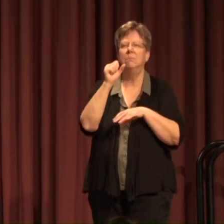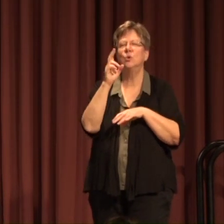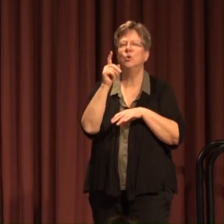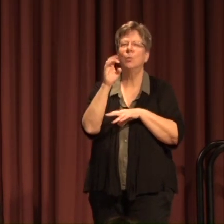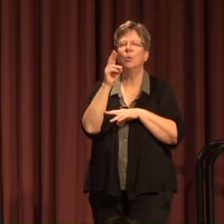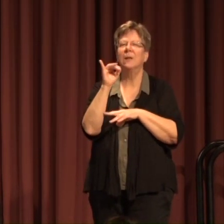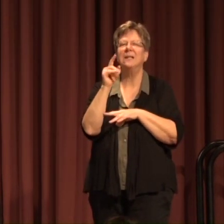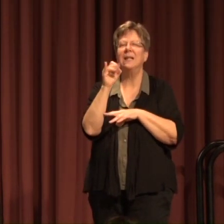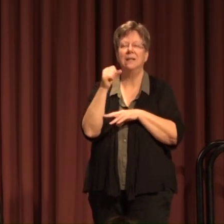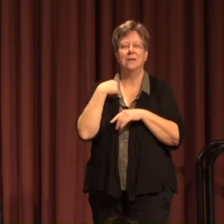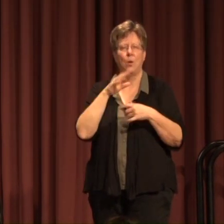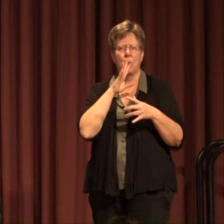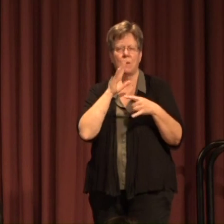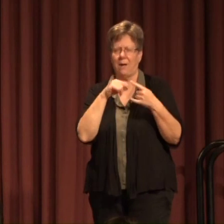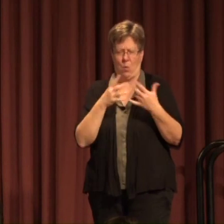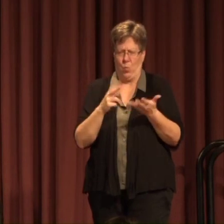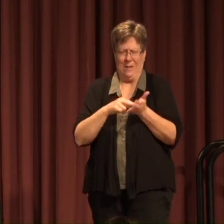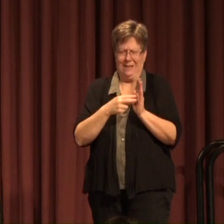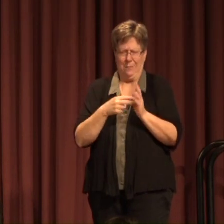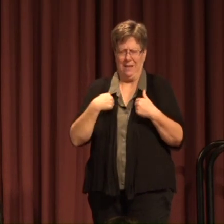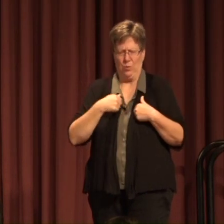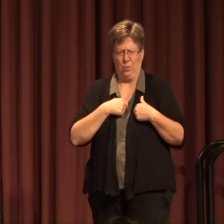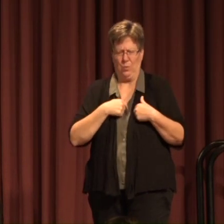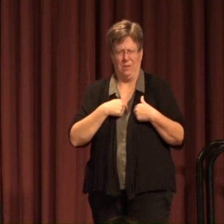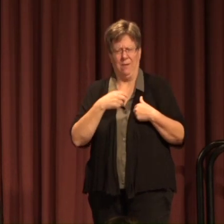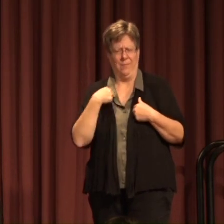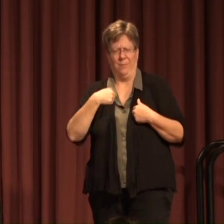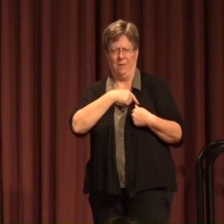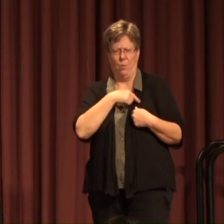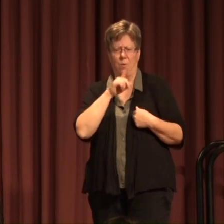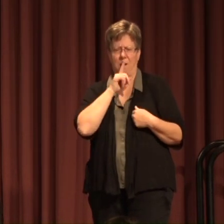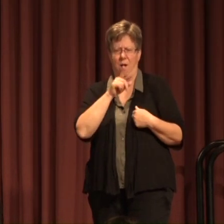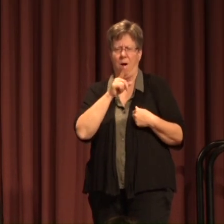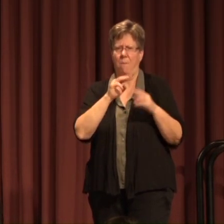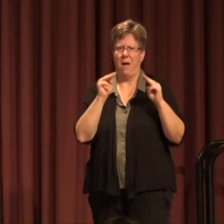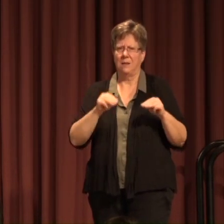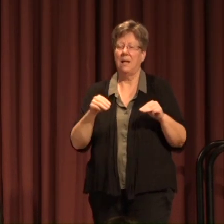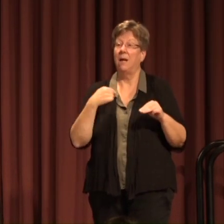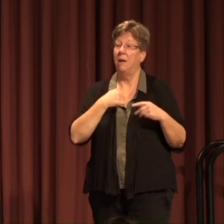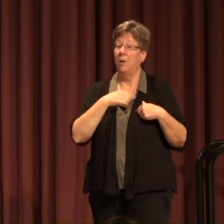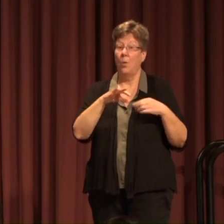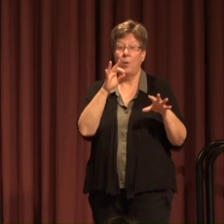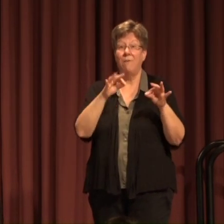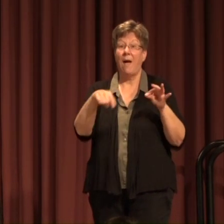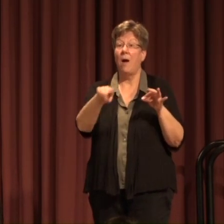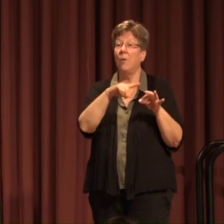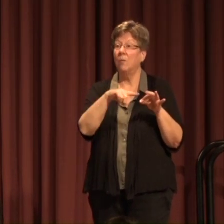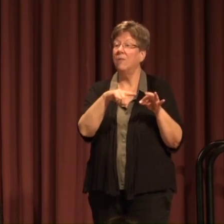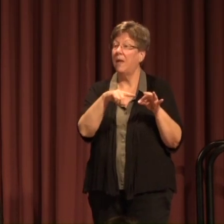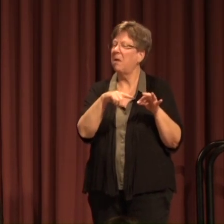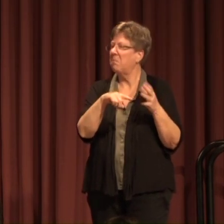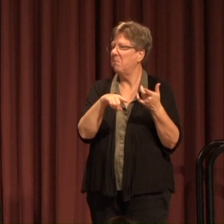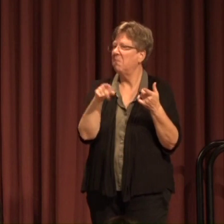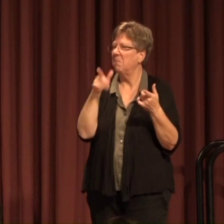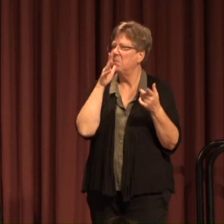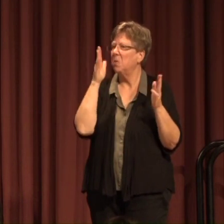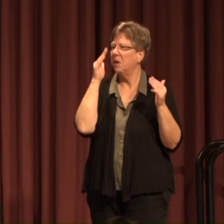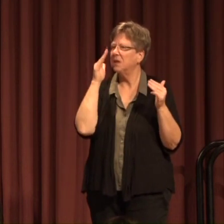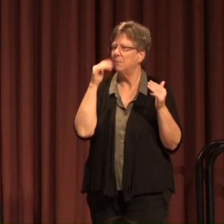talked about what does it mean to be we are Montana We found them to be as you might expect